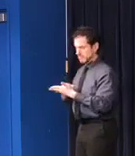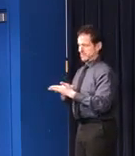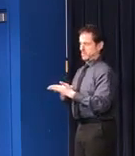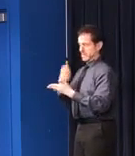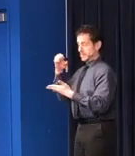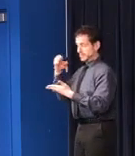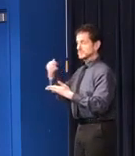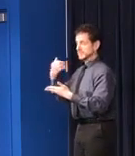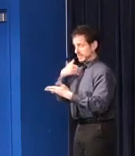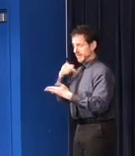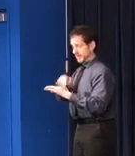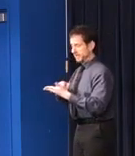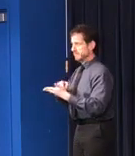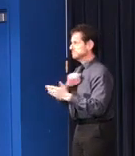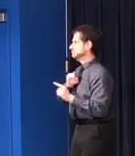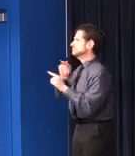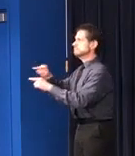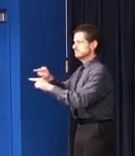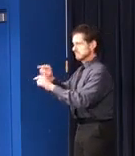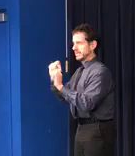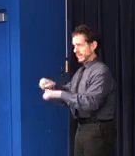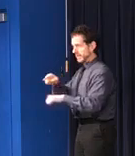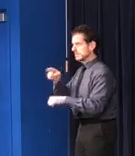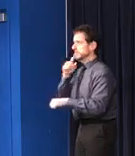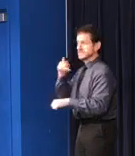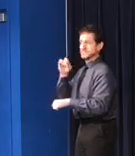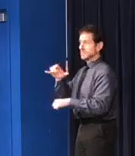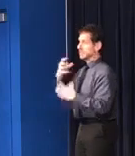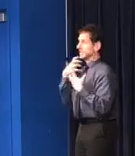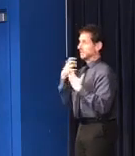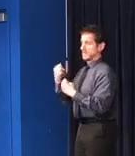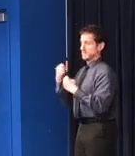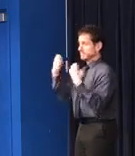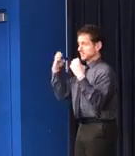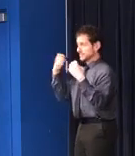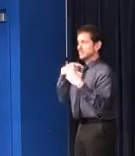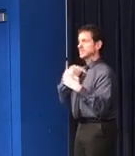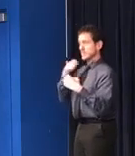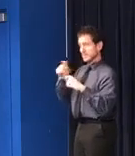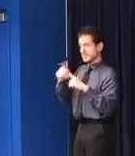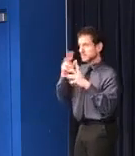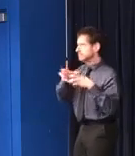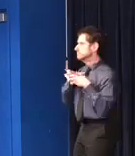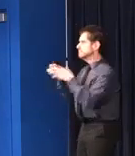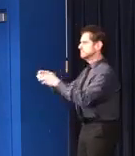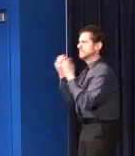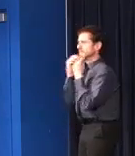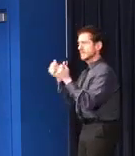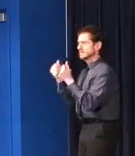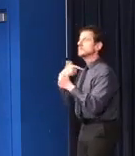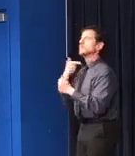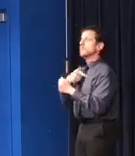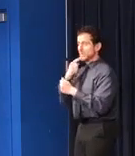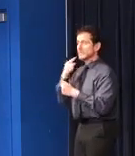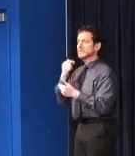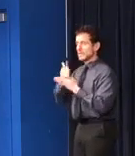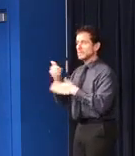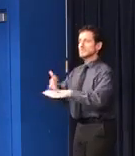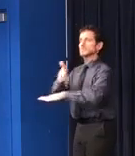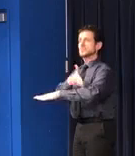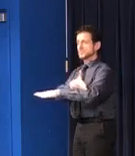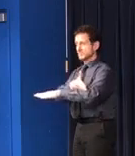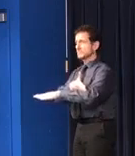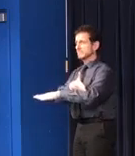urgent needs during this public health crisis. Together we truly can make a difference and that difference will save